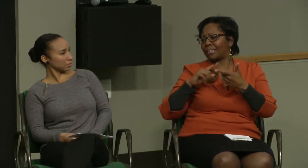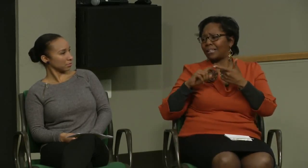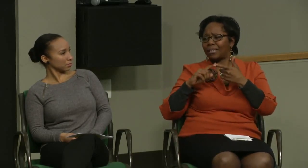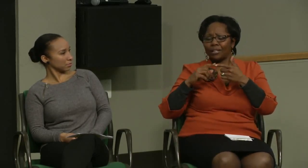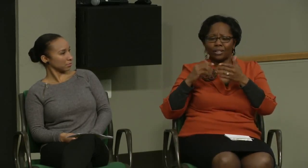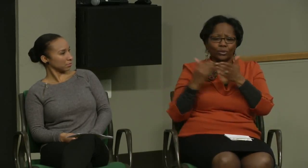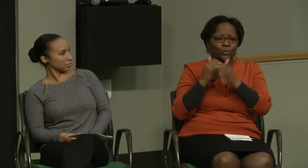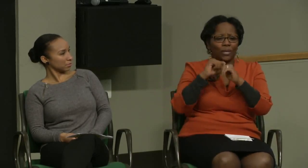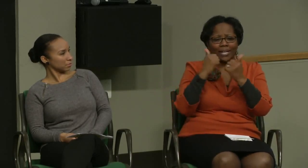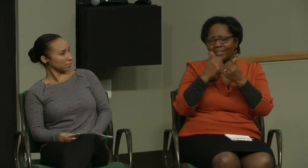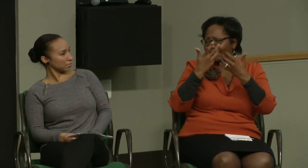who were of a similar mindset.